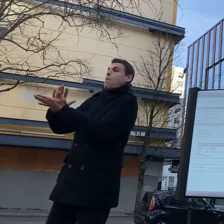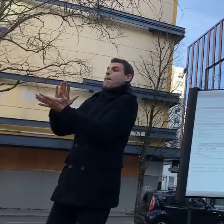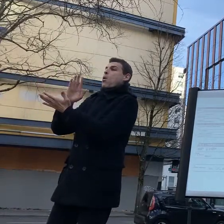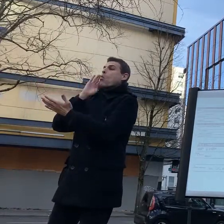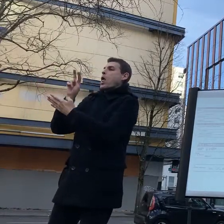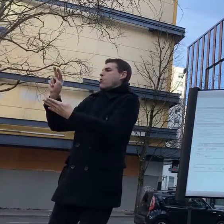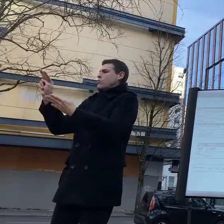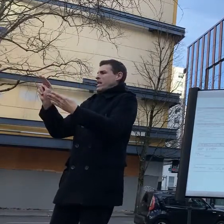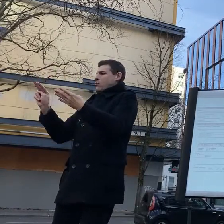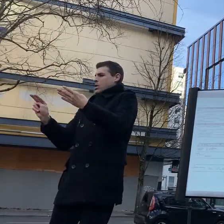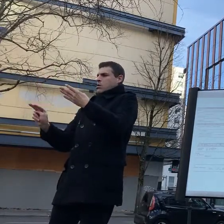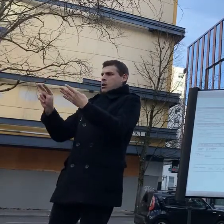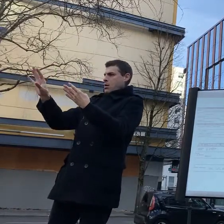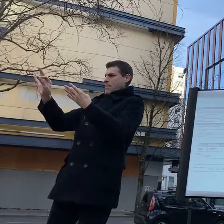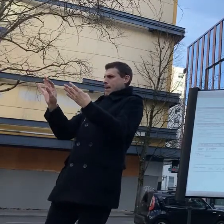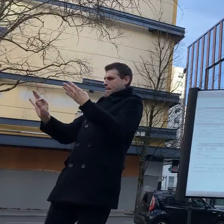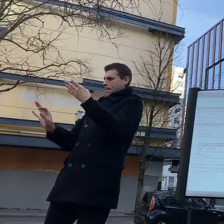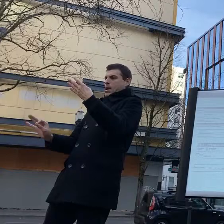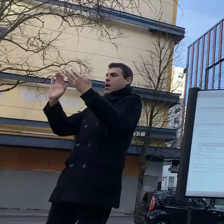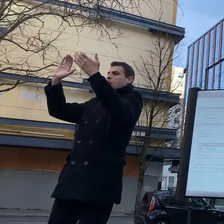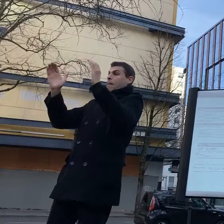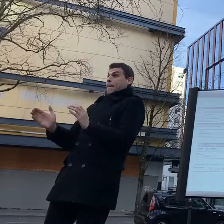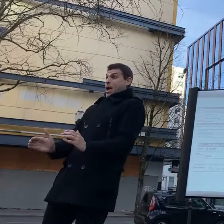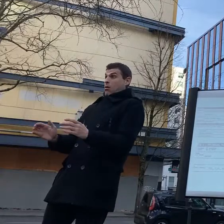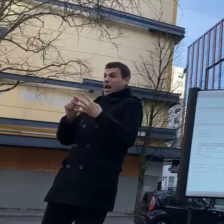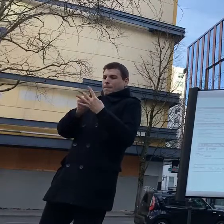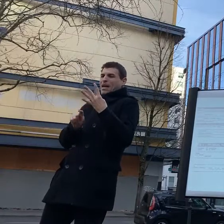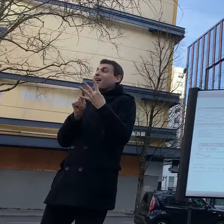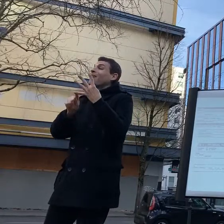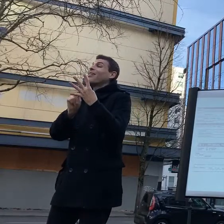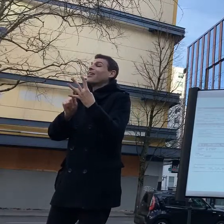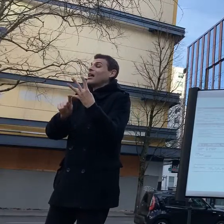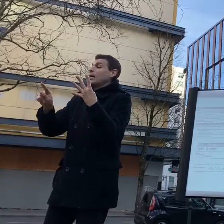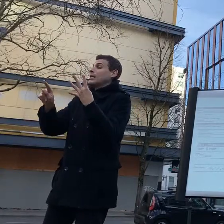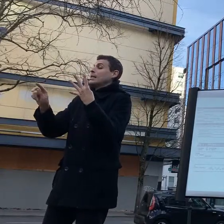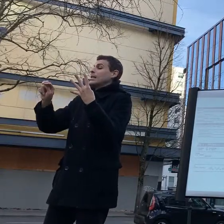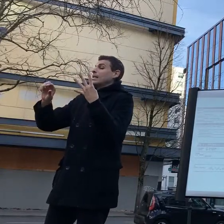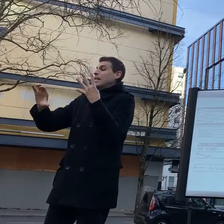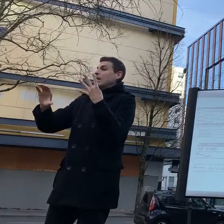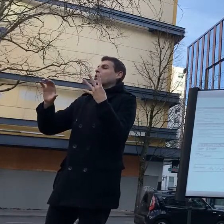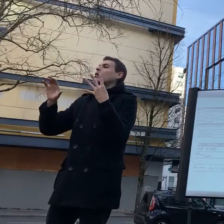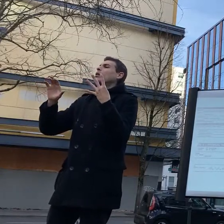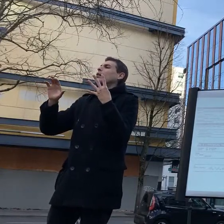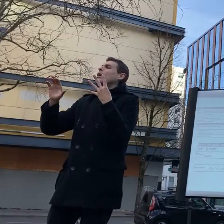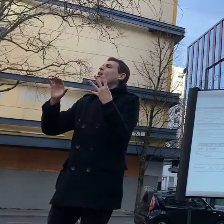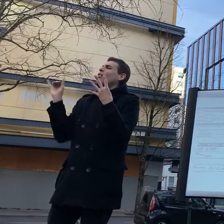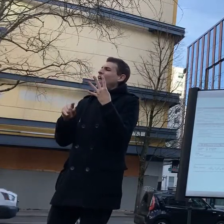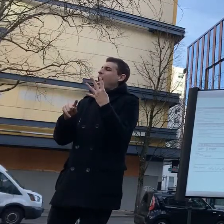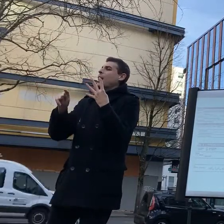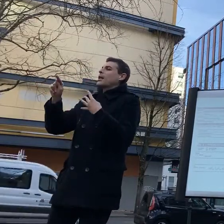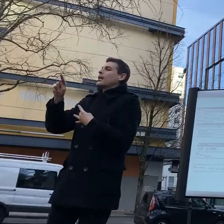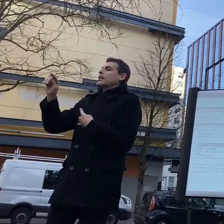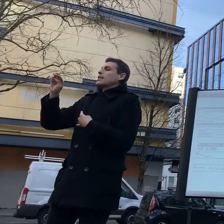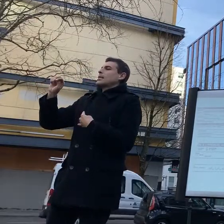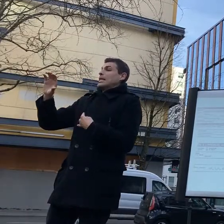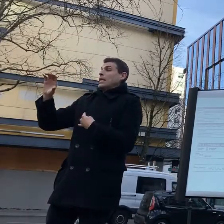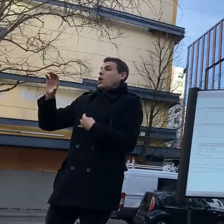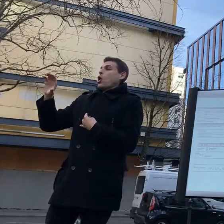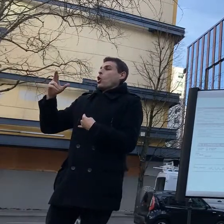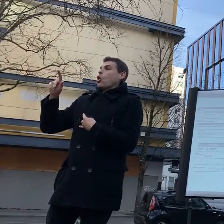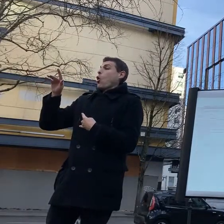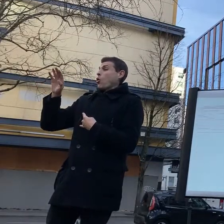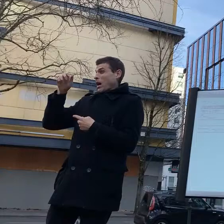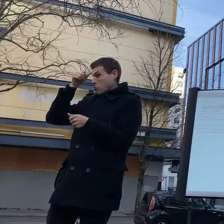technology settled with the federal bureau of prisons employee for an